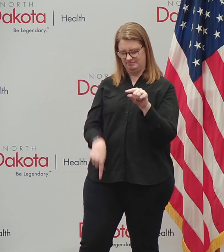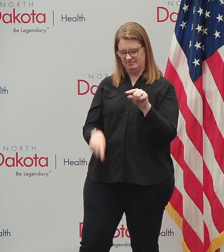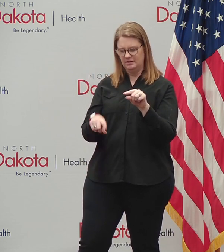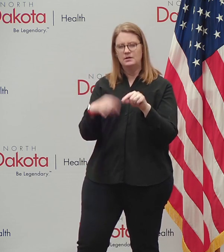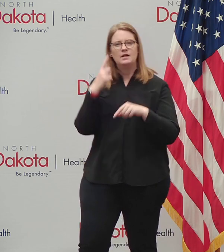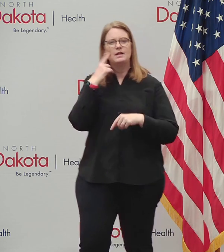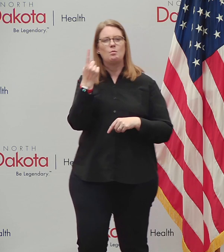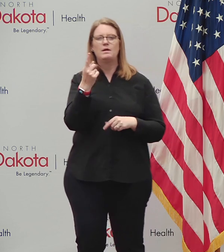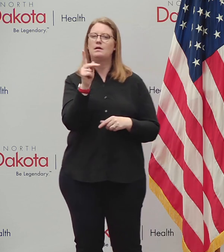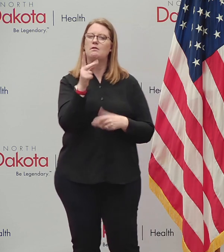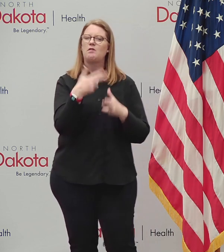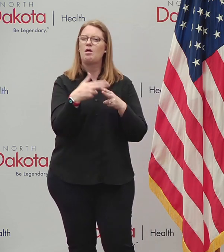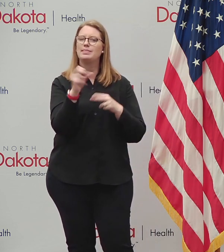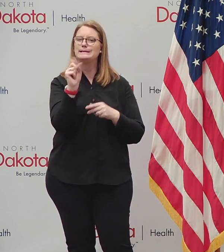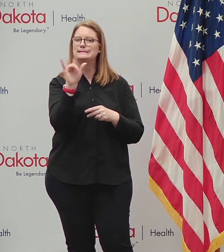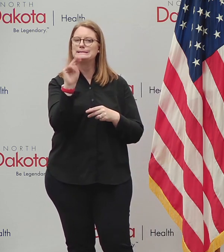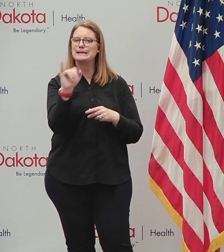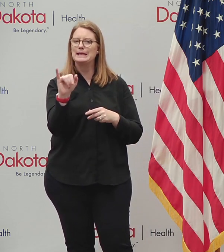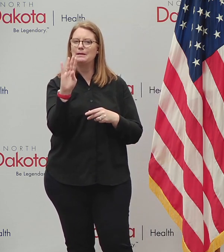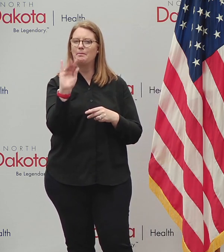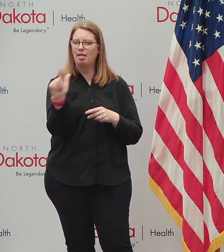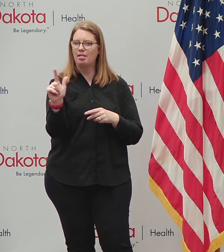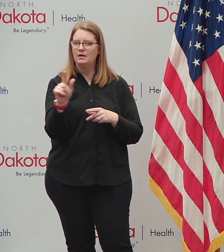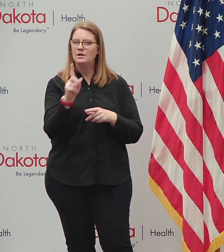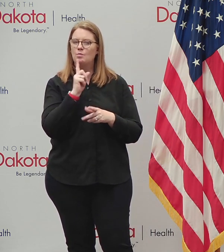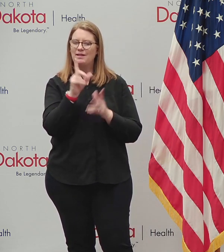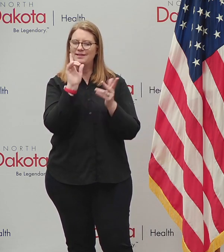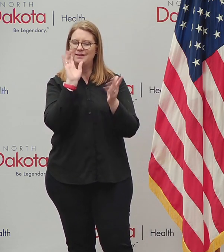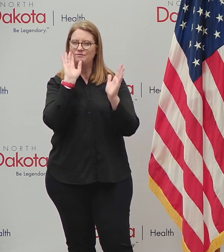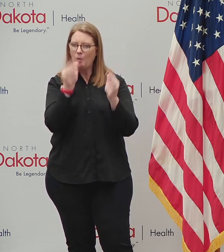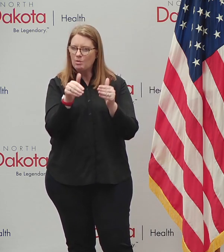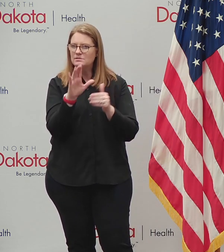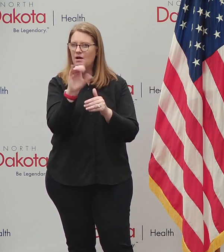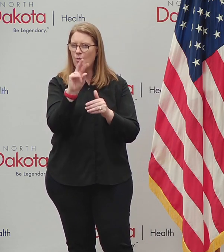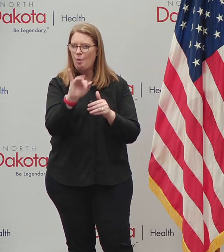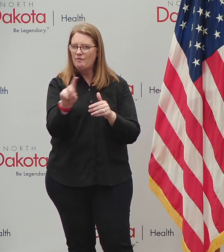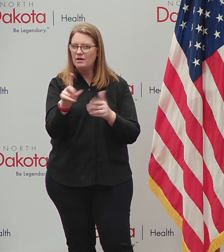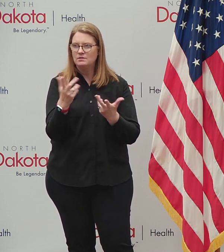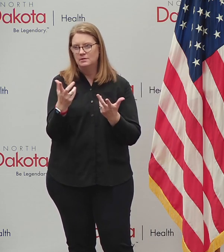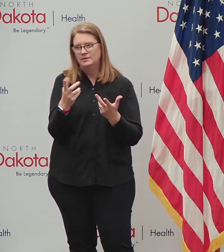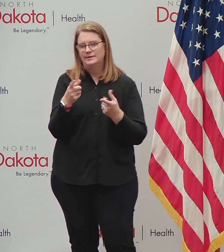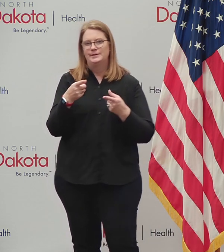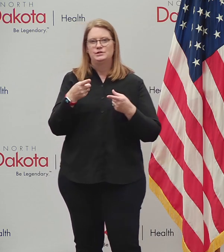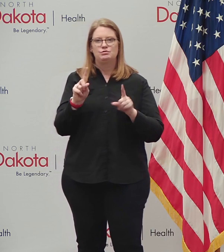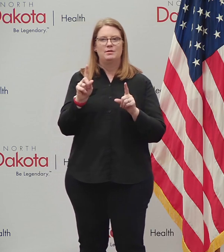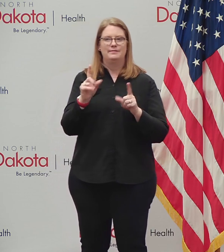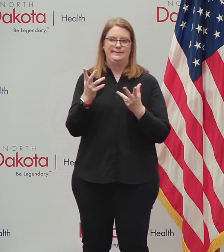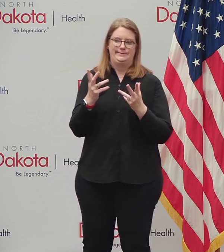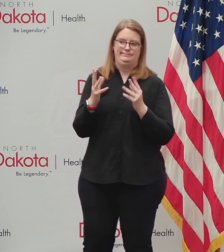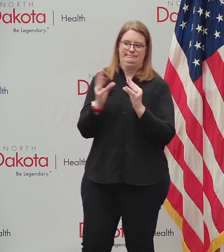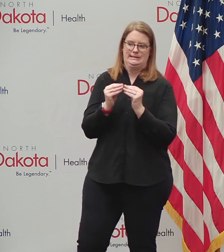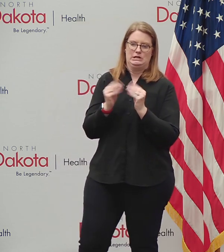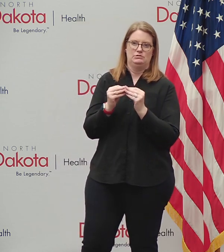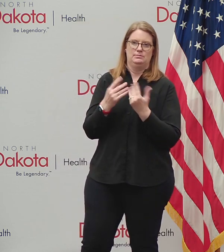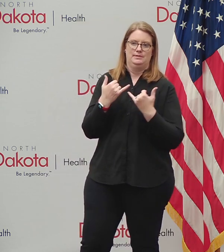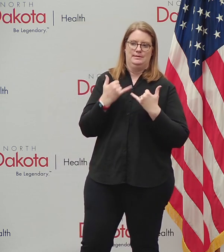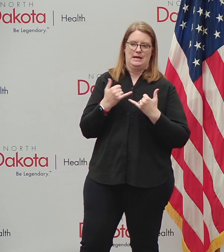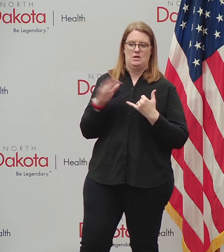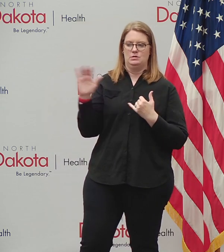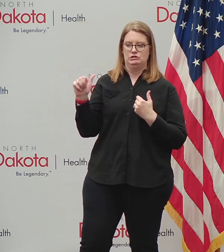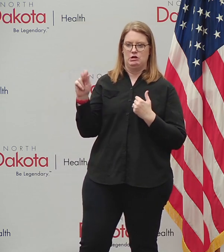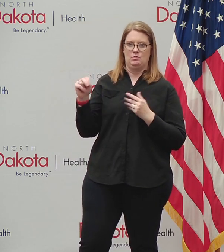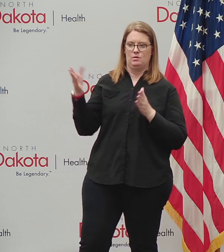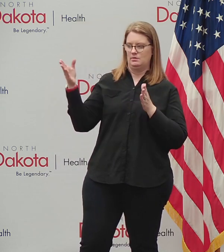one called the skinny bill, which is really COVID related. Maybe they can find during the lame duck session between now and January,